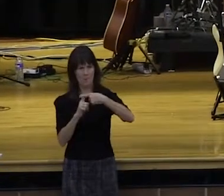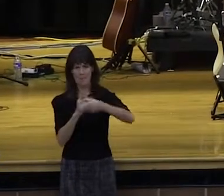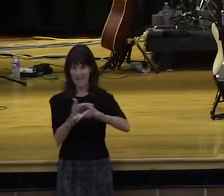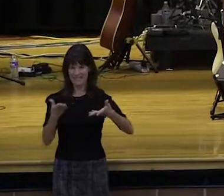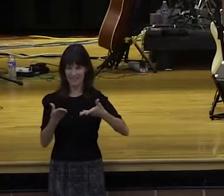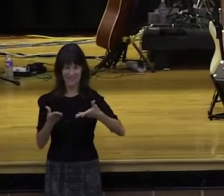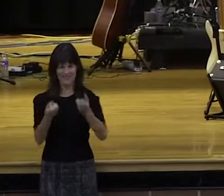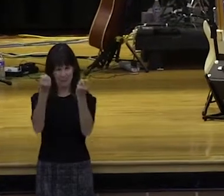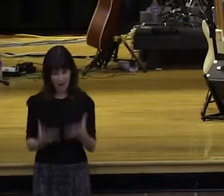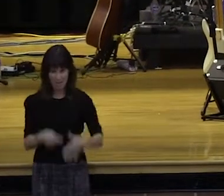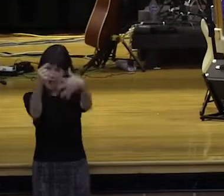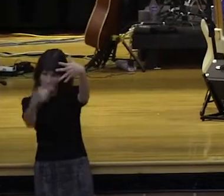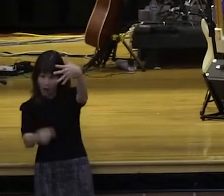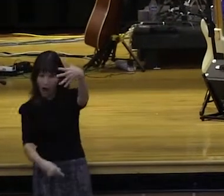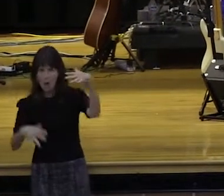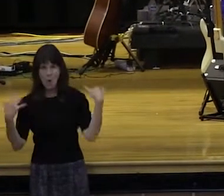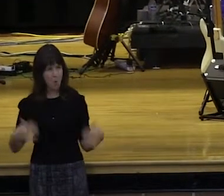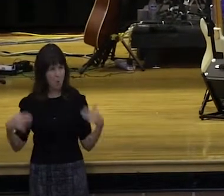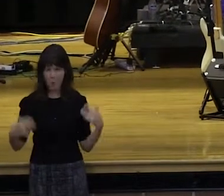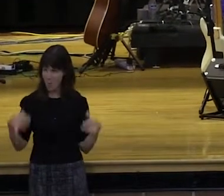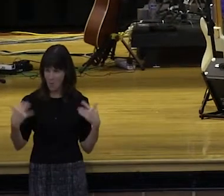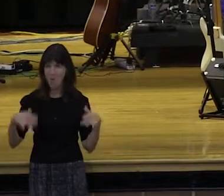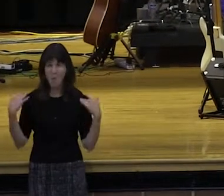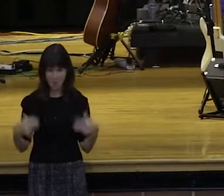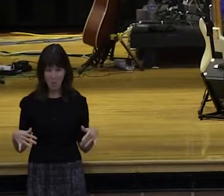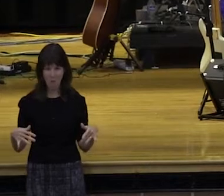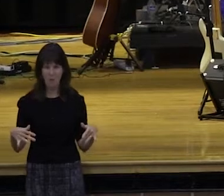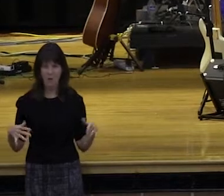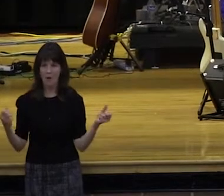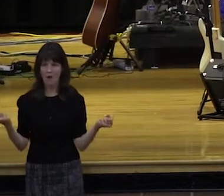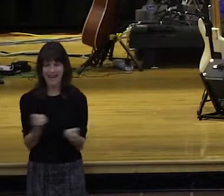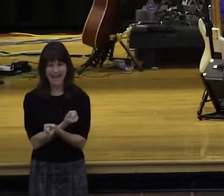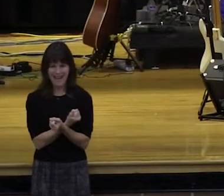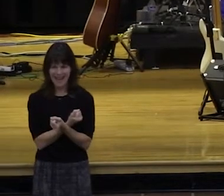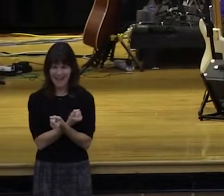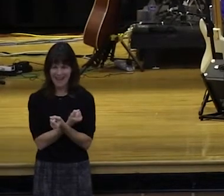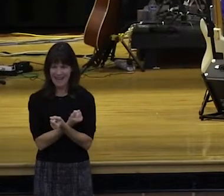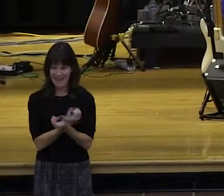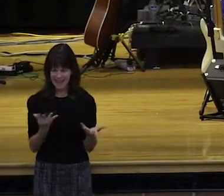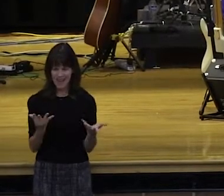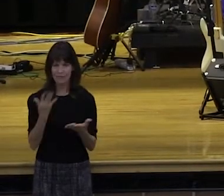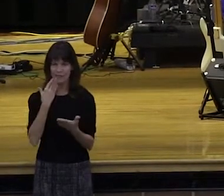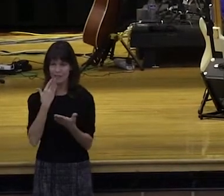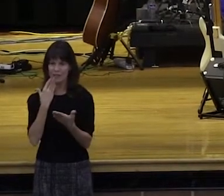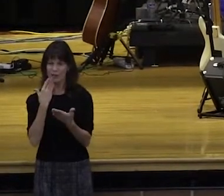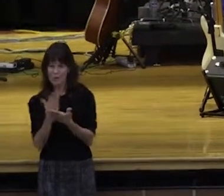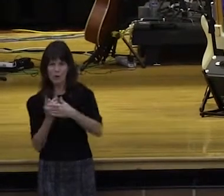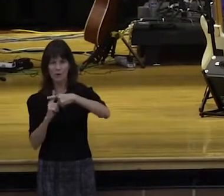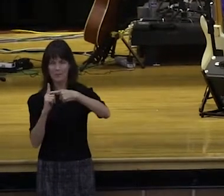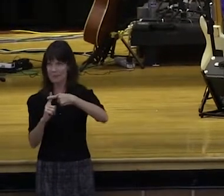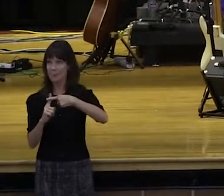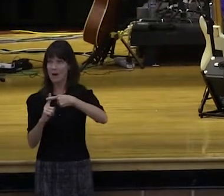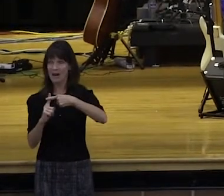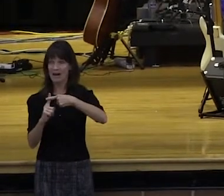It says in James 1.17 that every good gift and every perfect gift is from above and comes down from